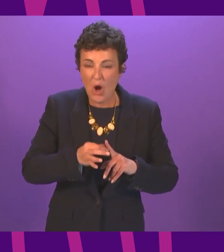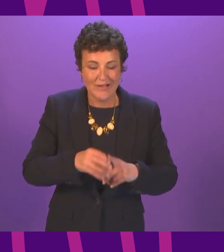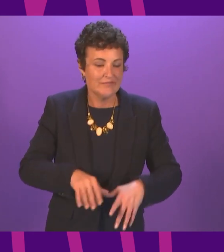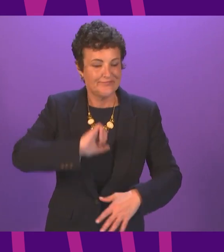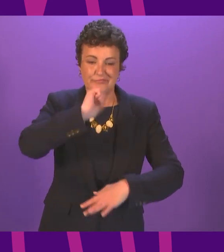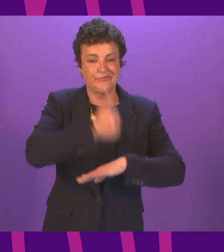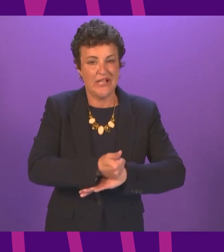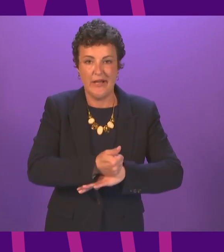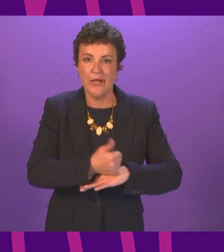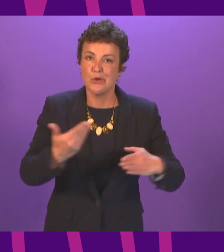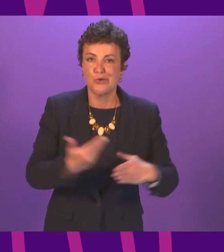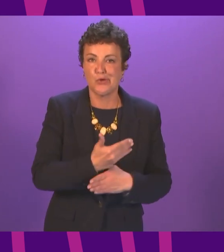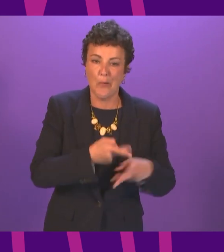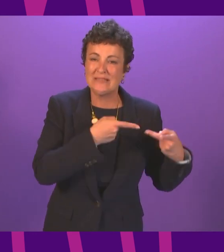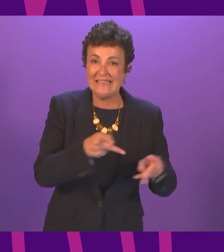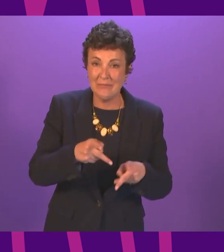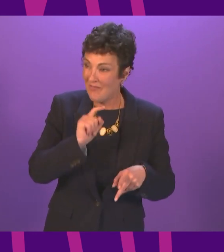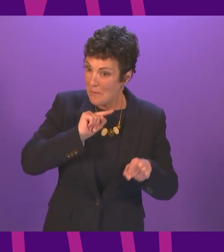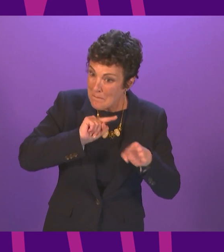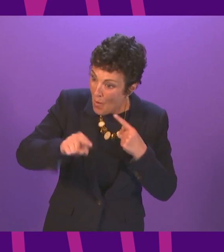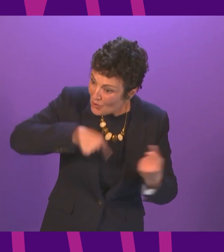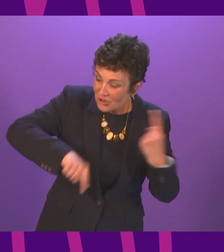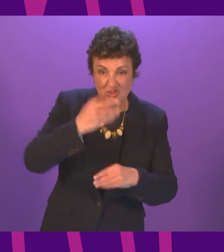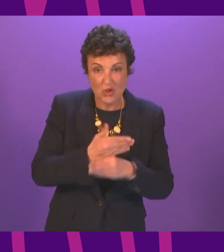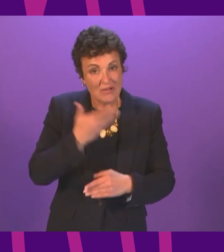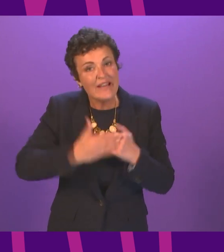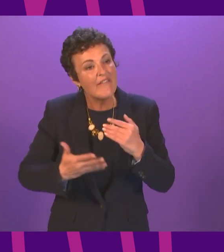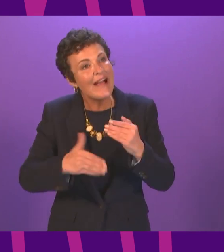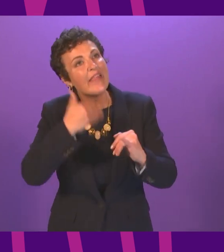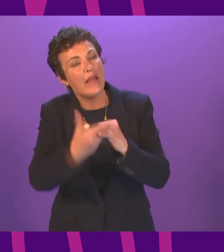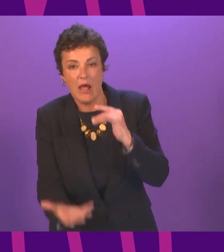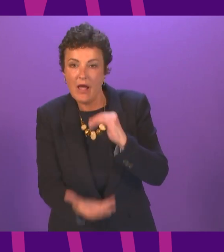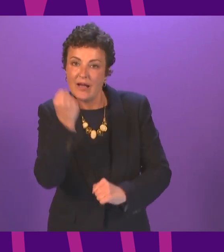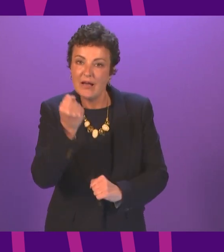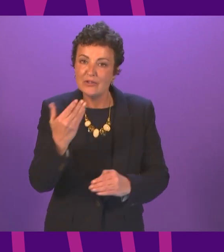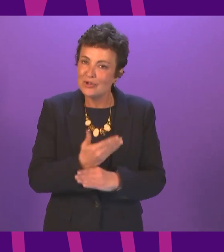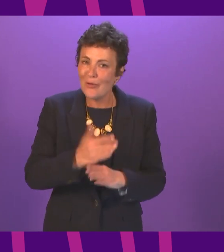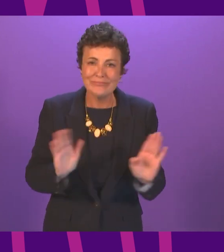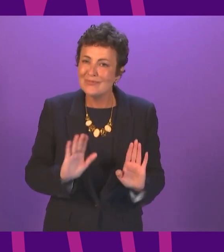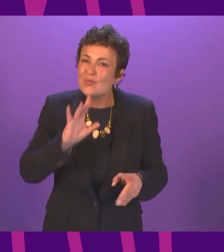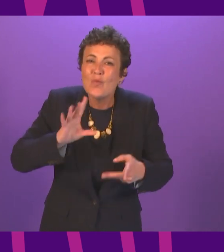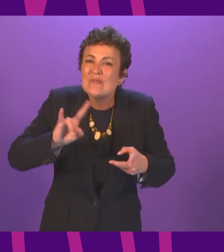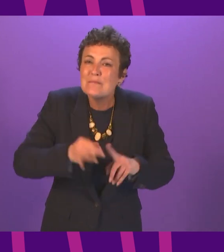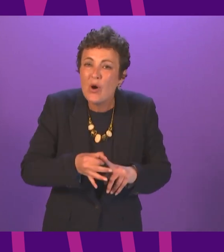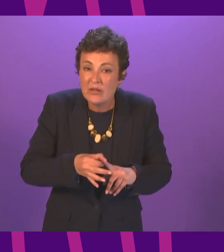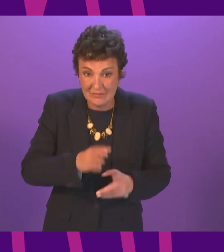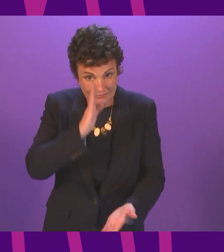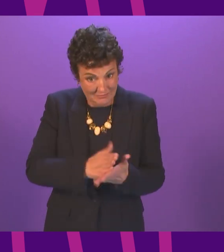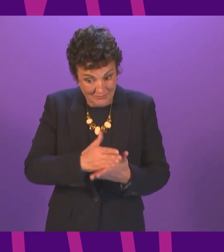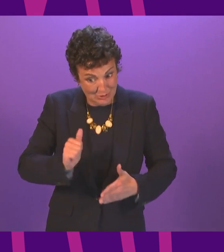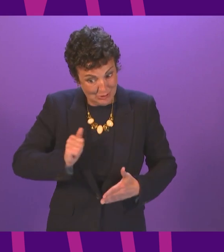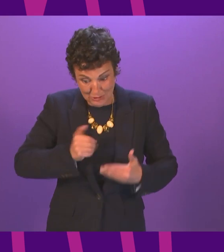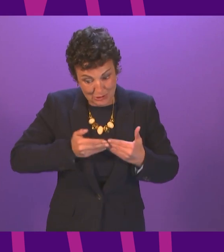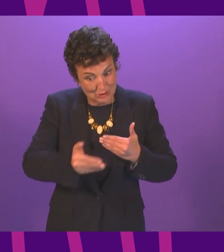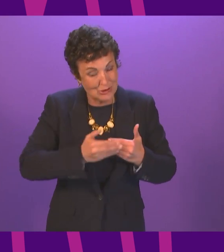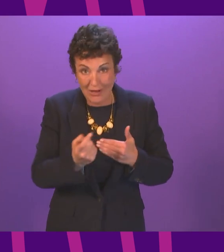scheme if the majority of people do not end up in sustained employment we are facing a very real impending jobs crisis